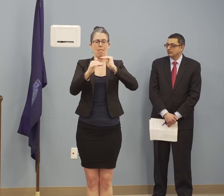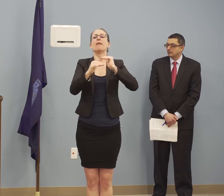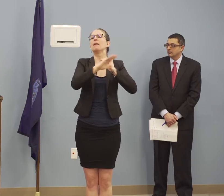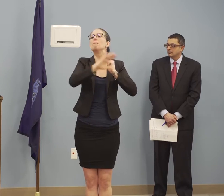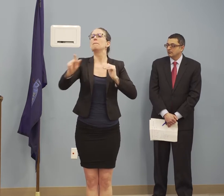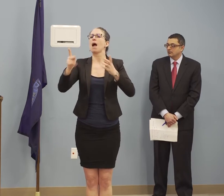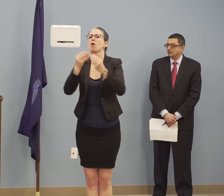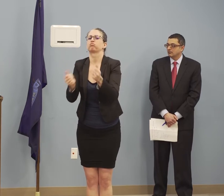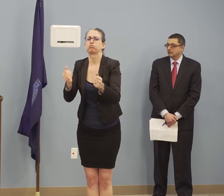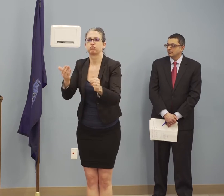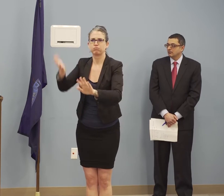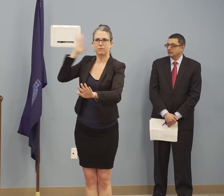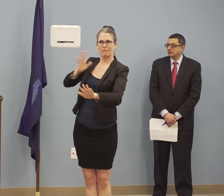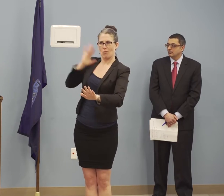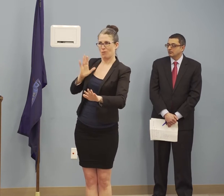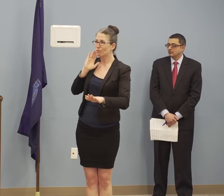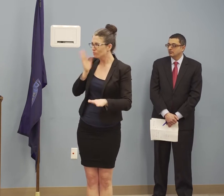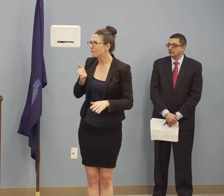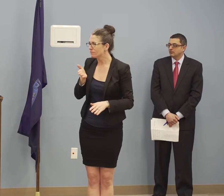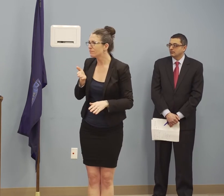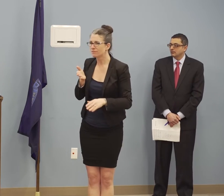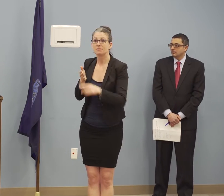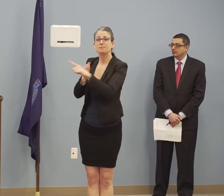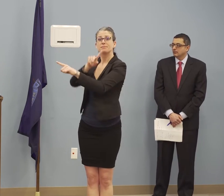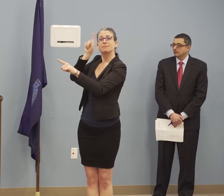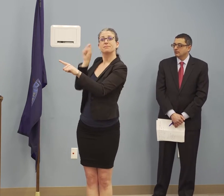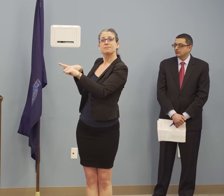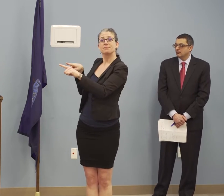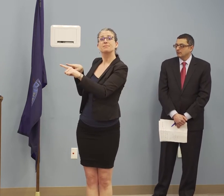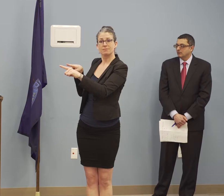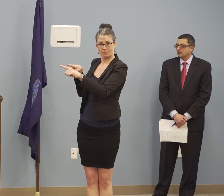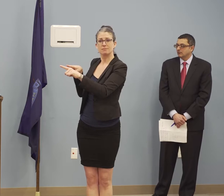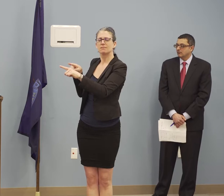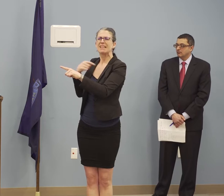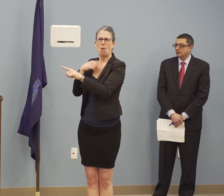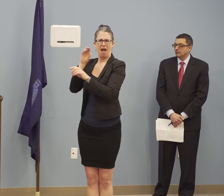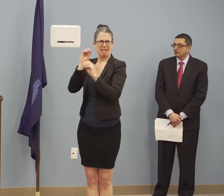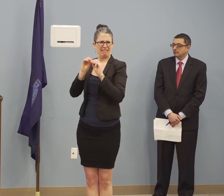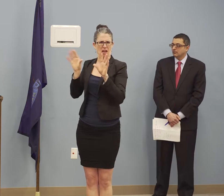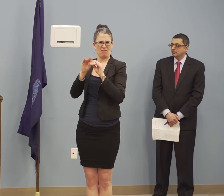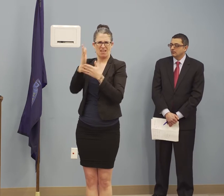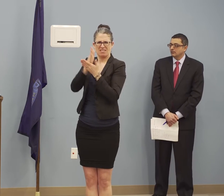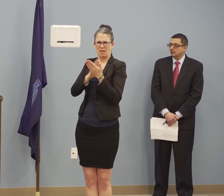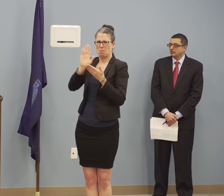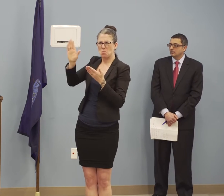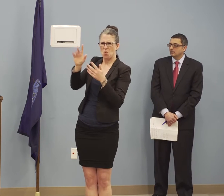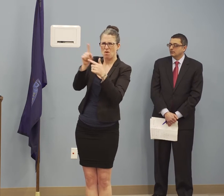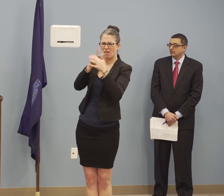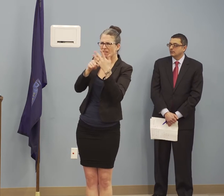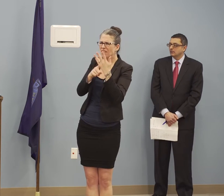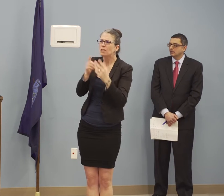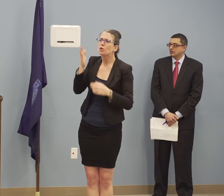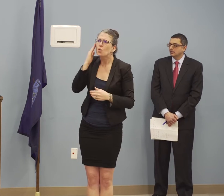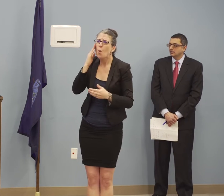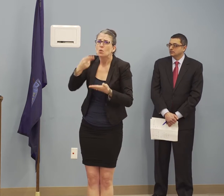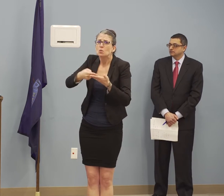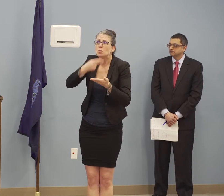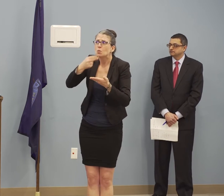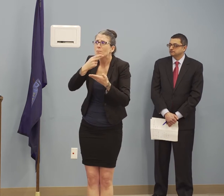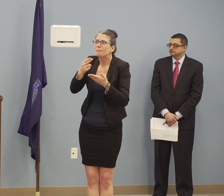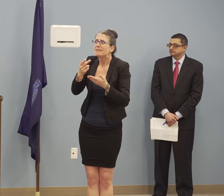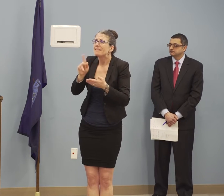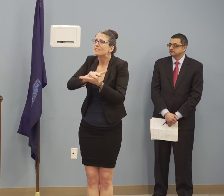Can you clarify the impact of the new orders on soup kitchens? And secondly, I just have questions in general about